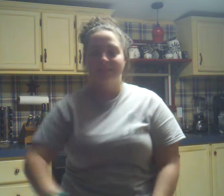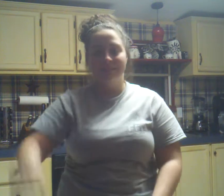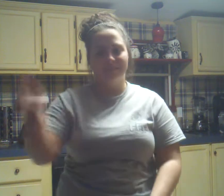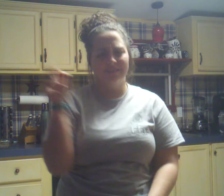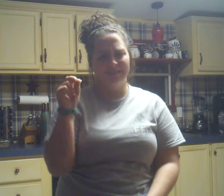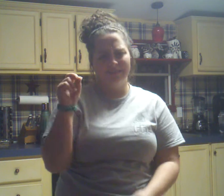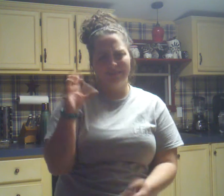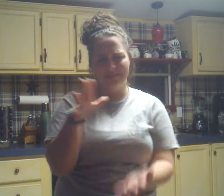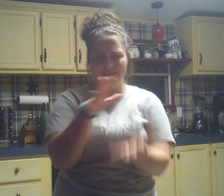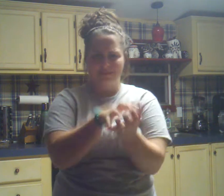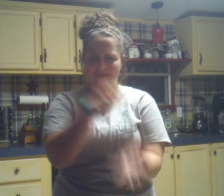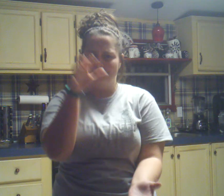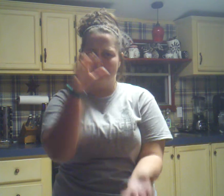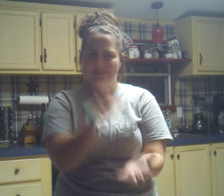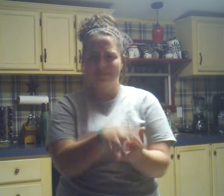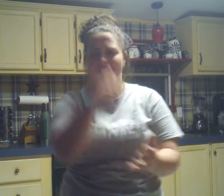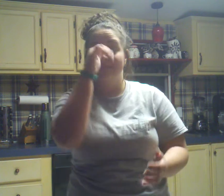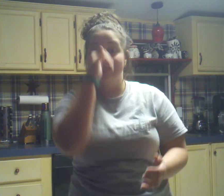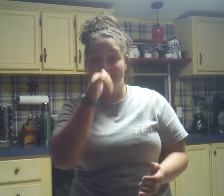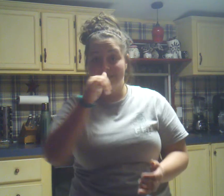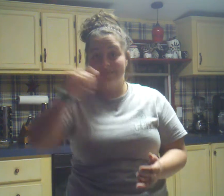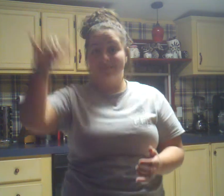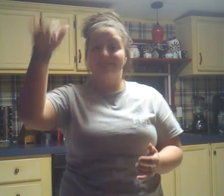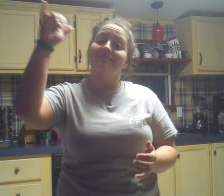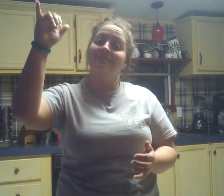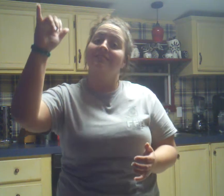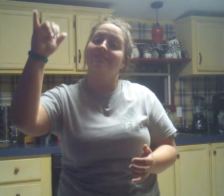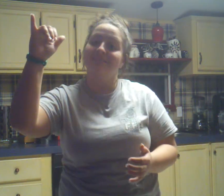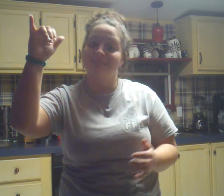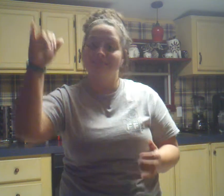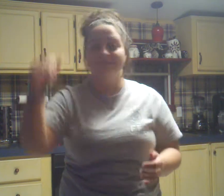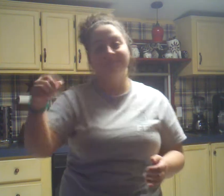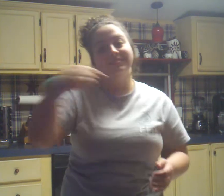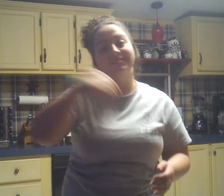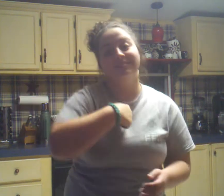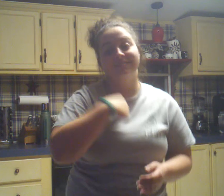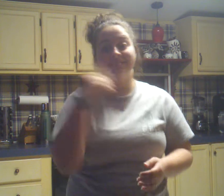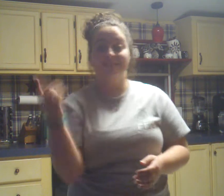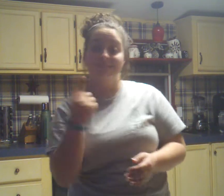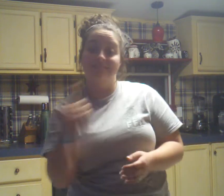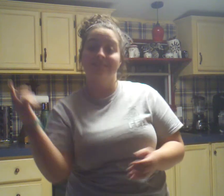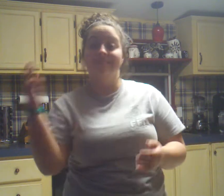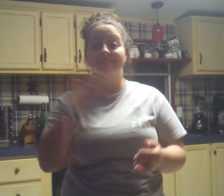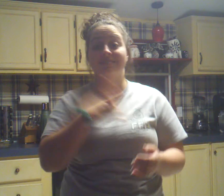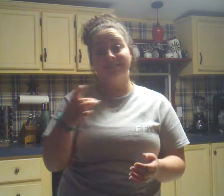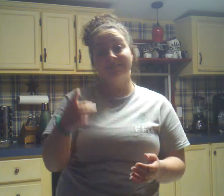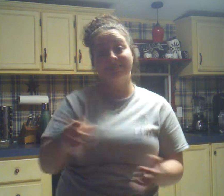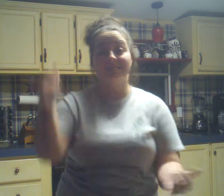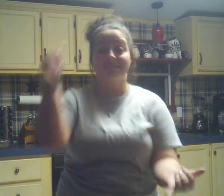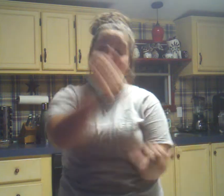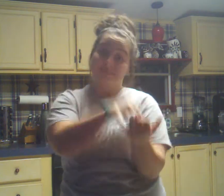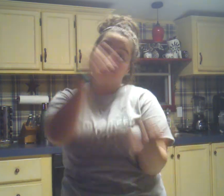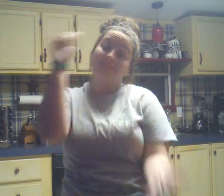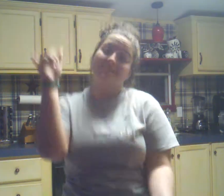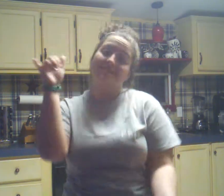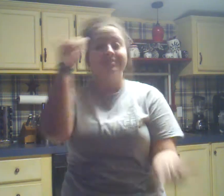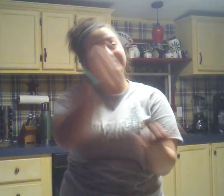Don't drop the dice or rhinoceruses, I only like hippopotamus,